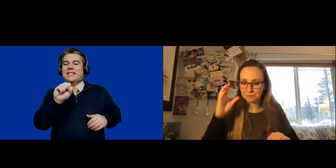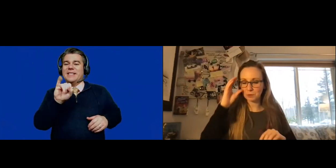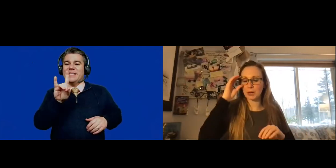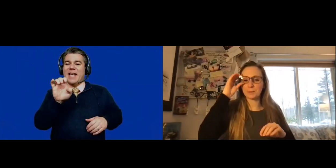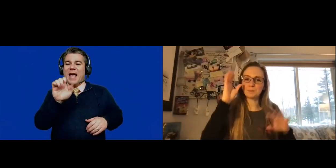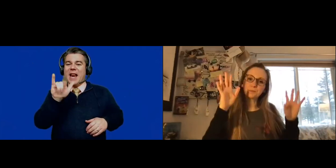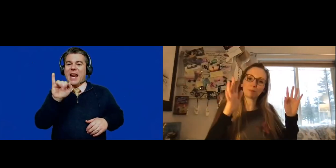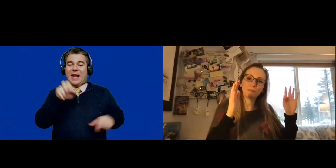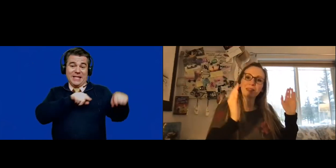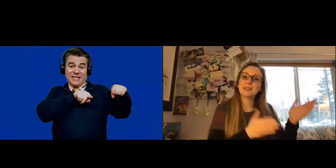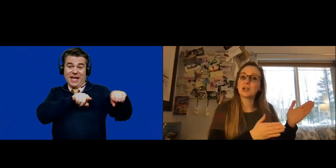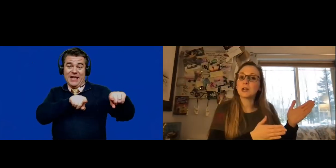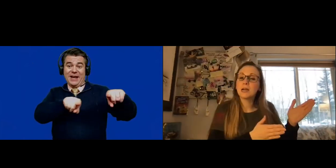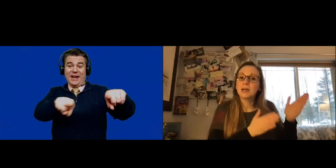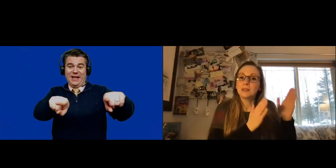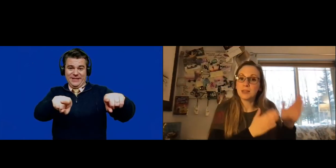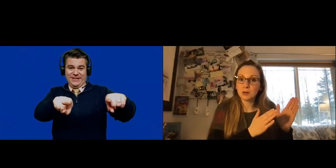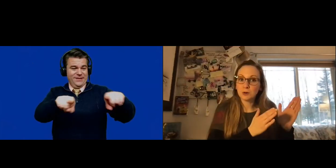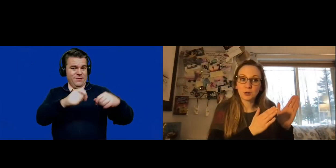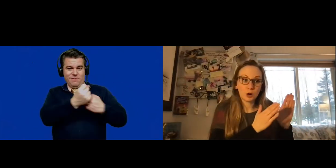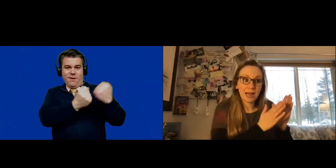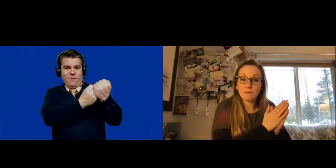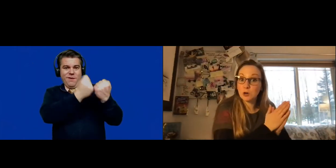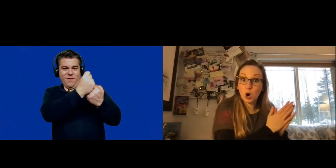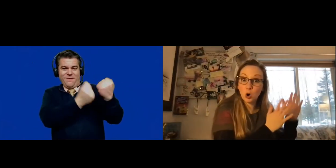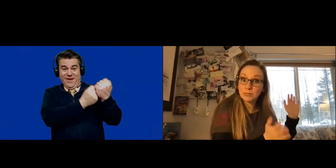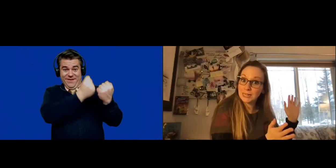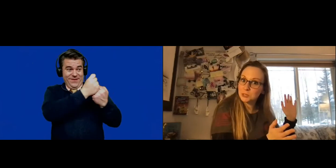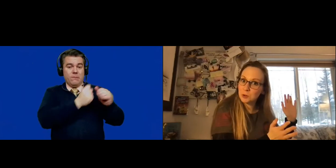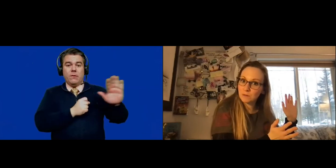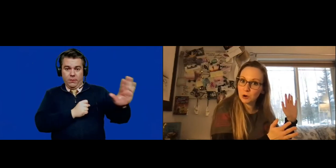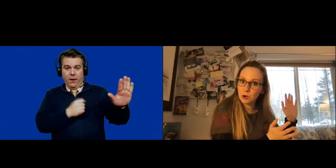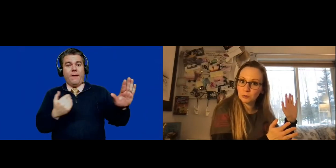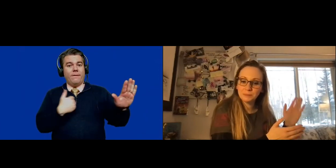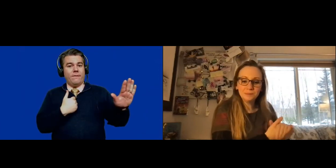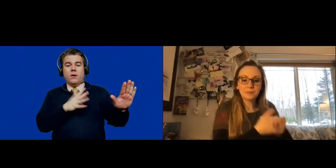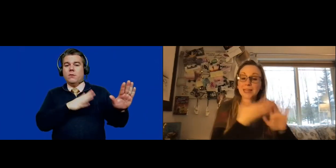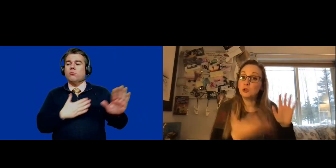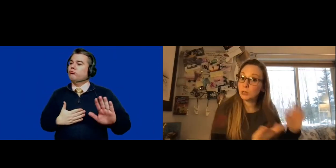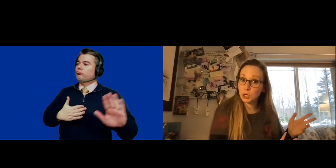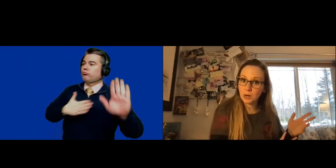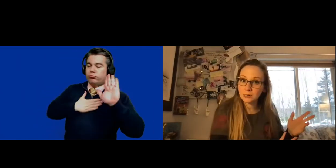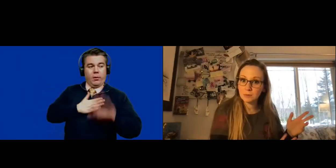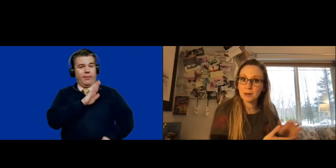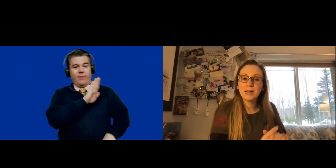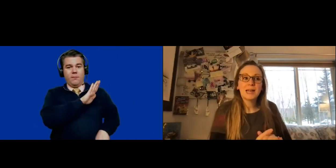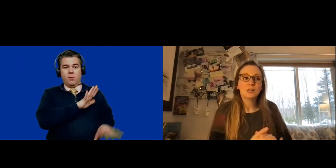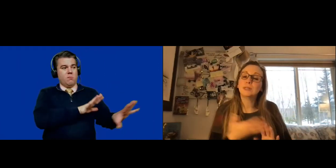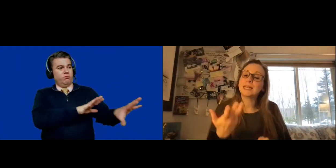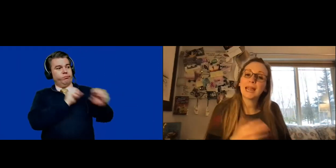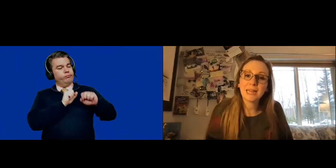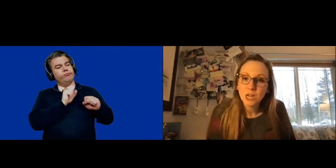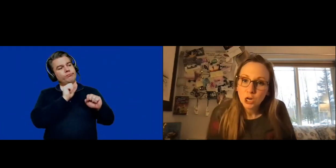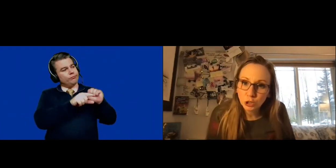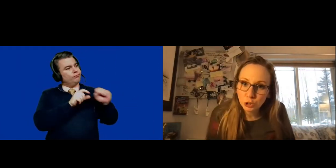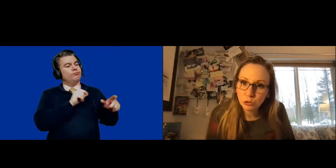peeps. Okay. They're, they're have a whole testimony of their own that you could talk to them about. And